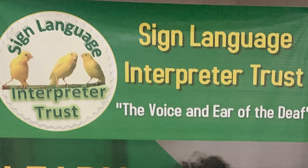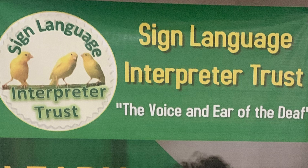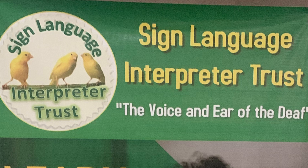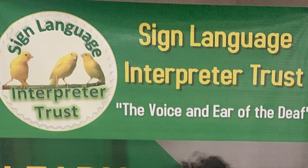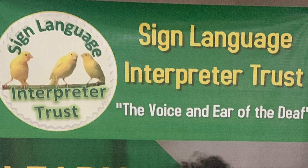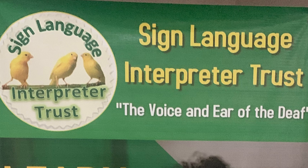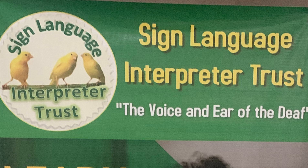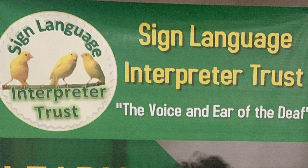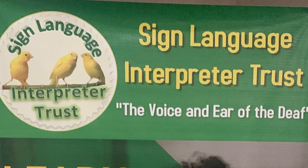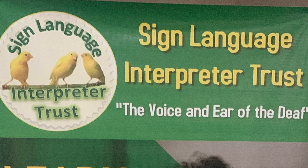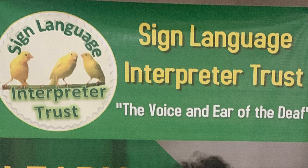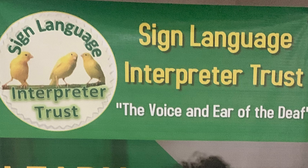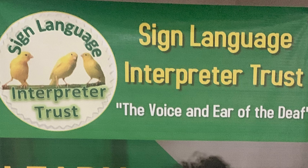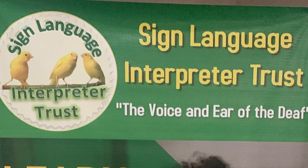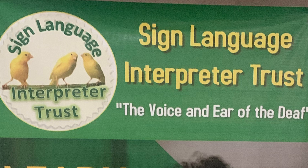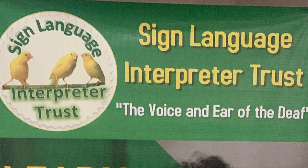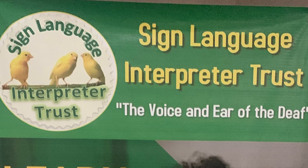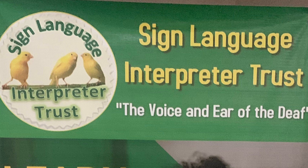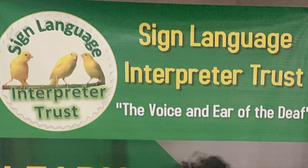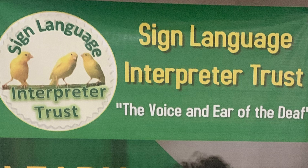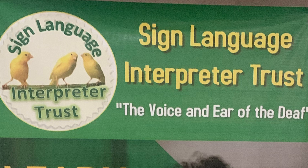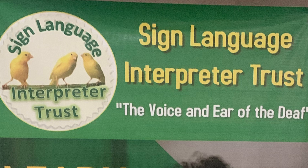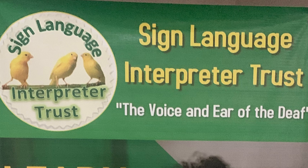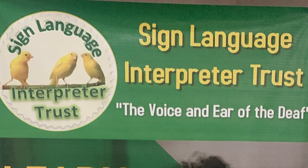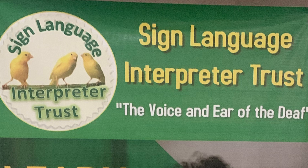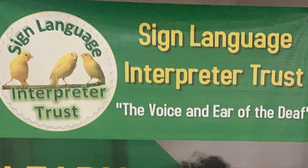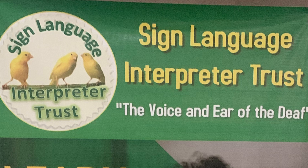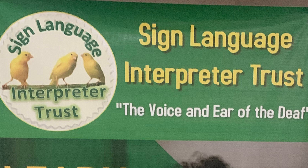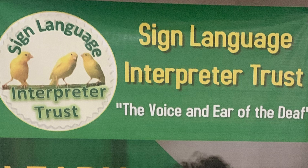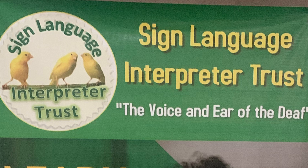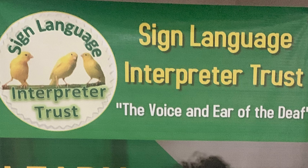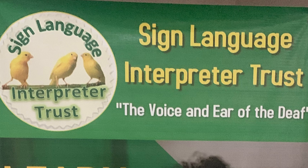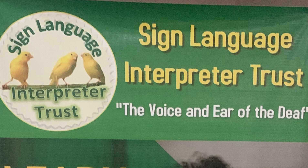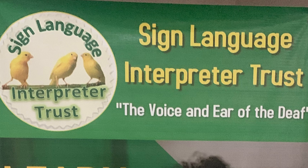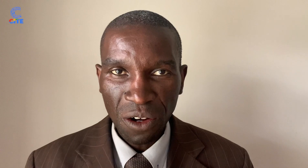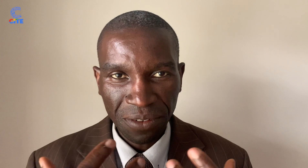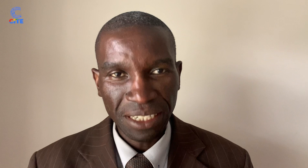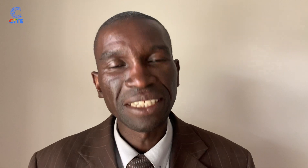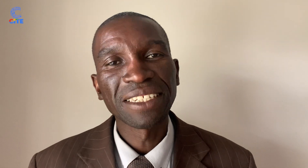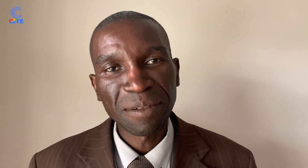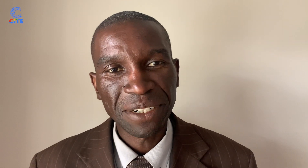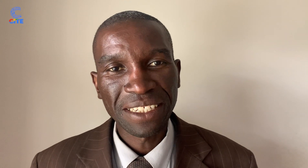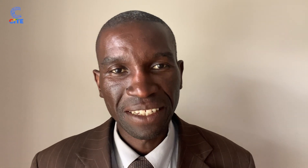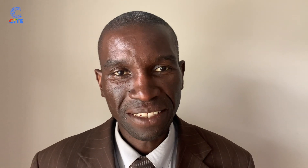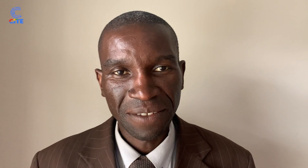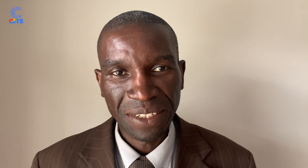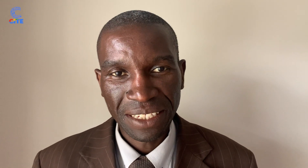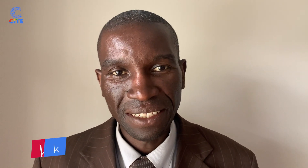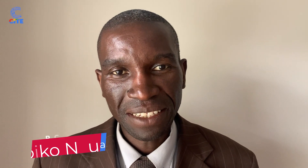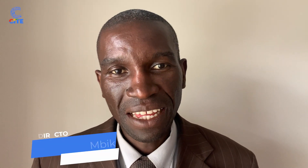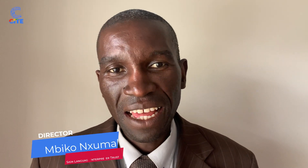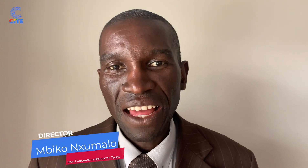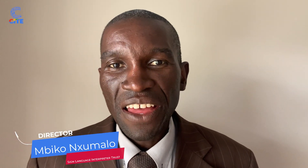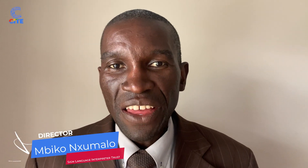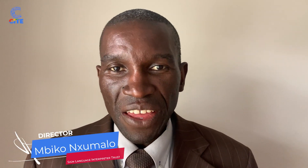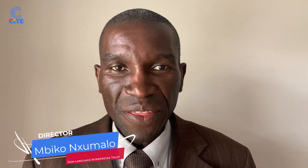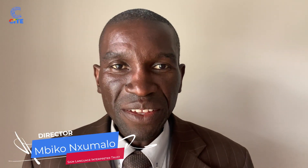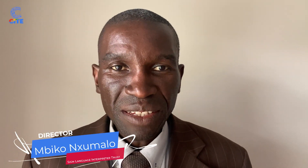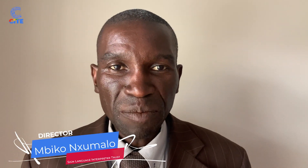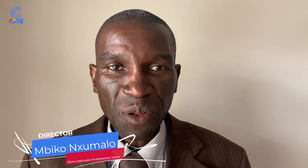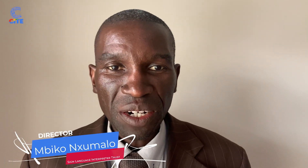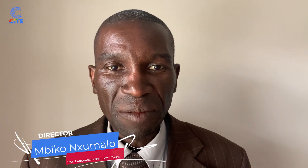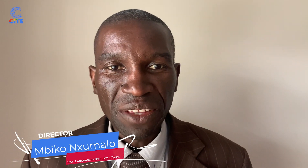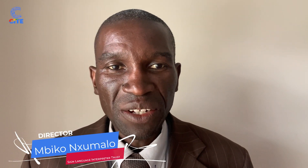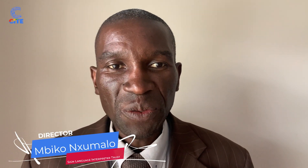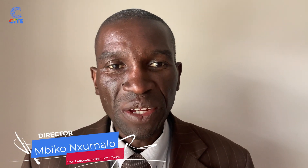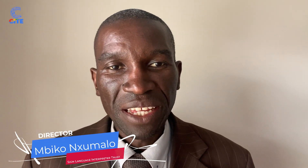Sign Language Interpreter Trust is an organization that bridges the communication gap through offering interpreting services. In